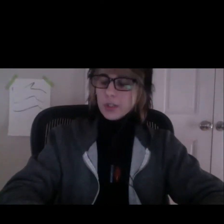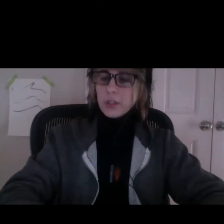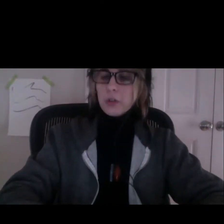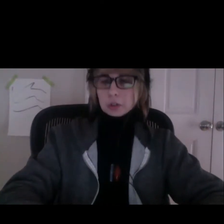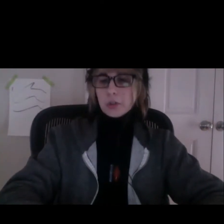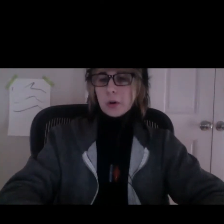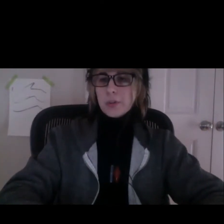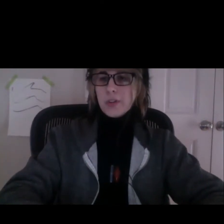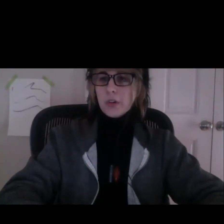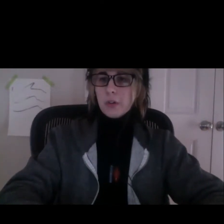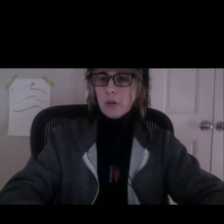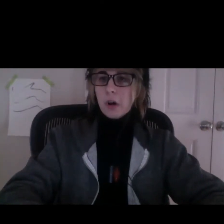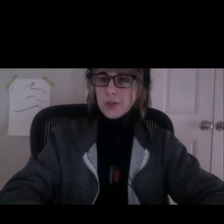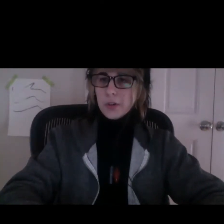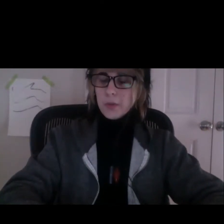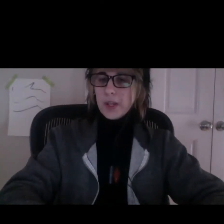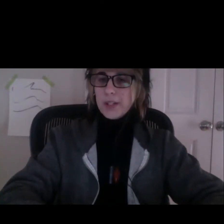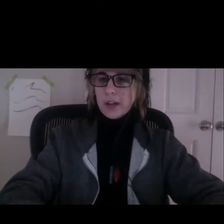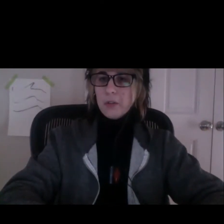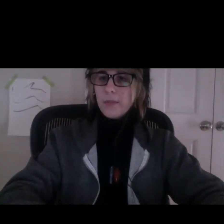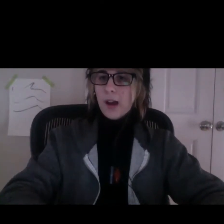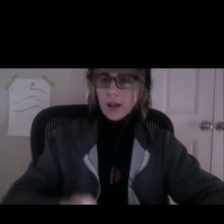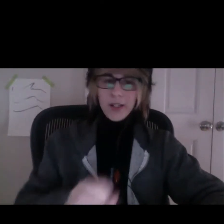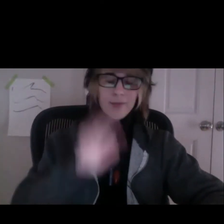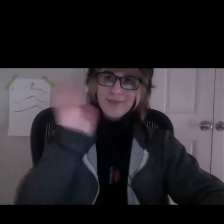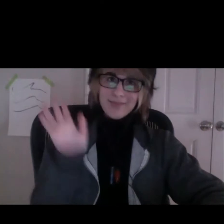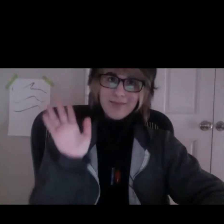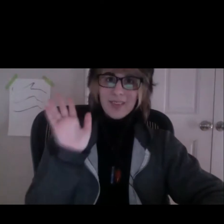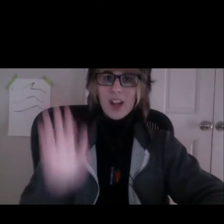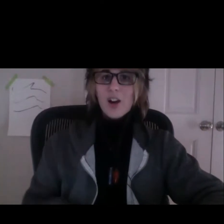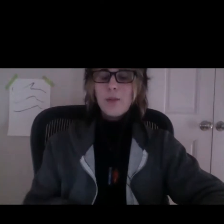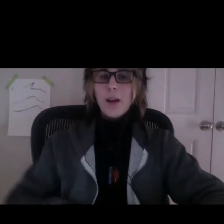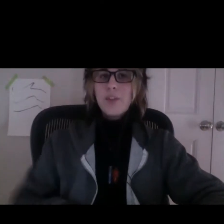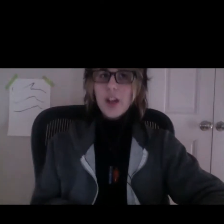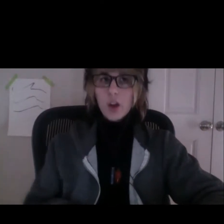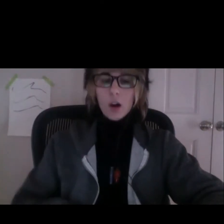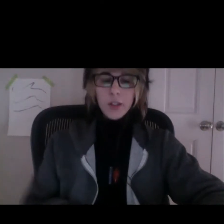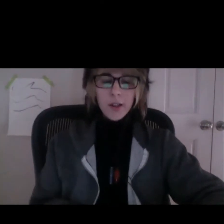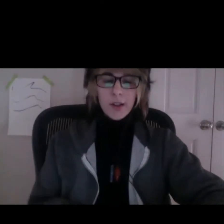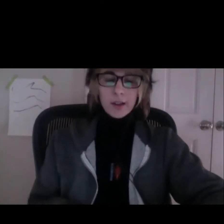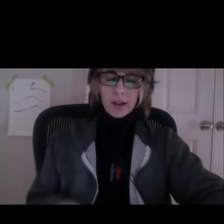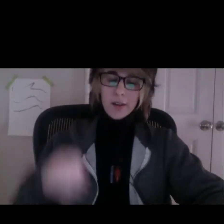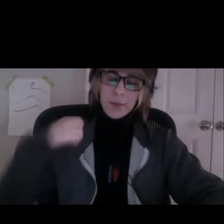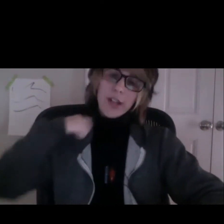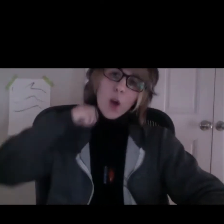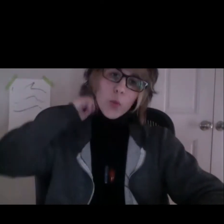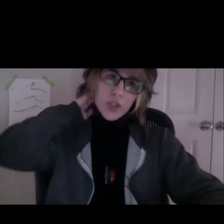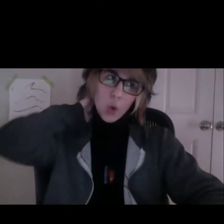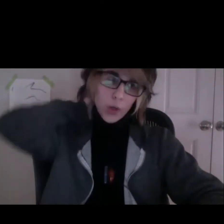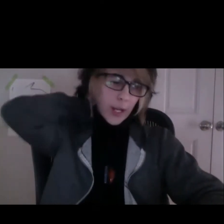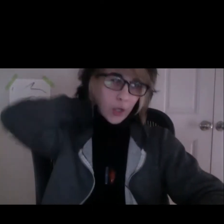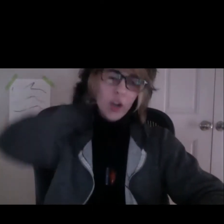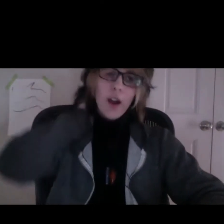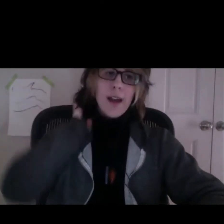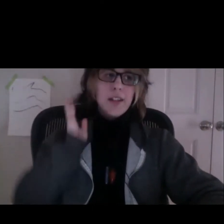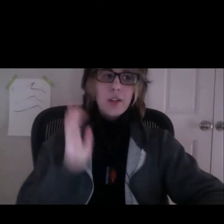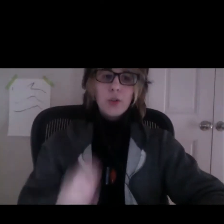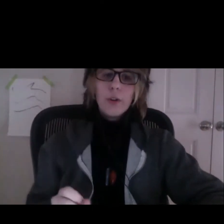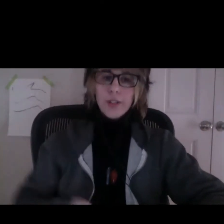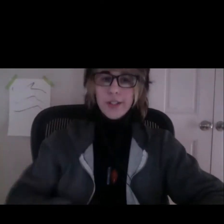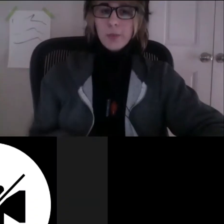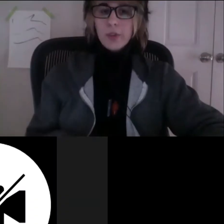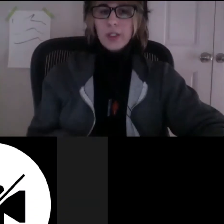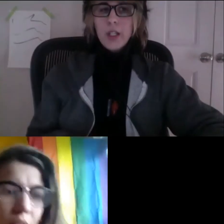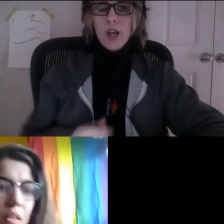do just a little intro. So I'll start with myself. Hi, um, I'm Jack Hawk. I am the outreach coordinator at